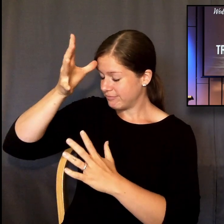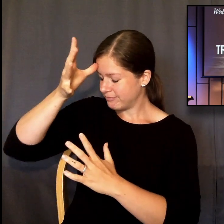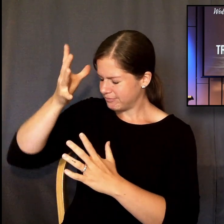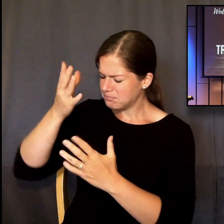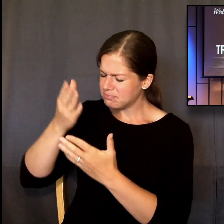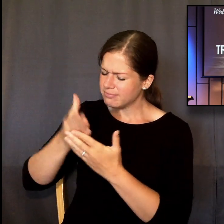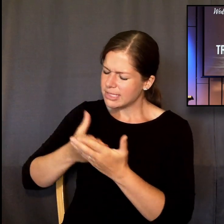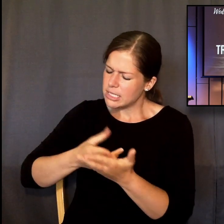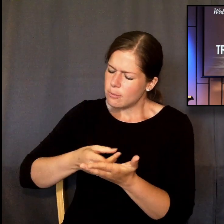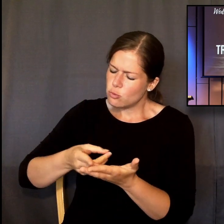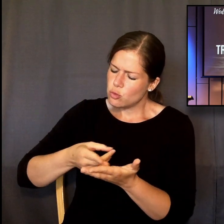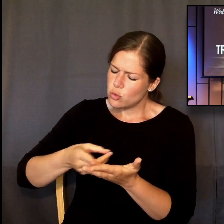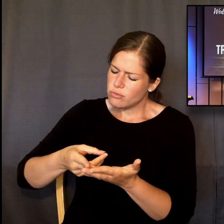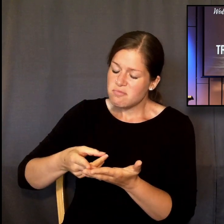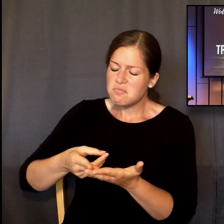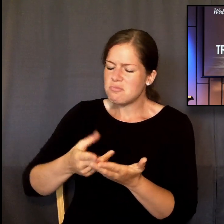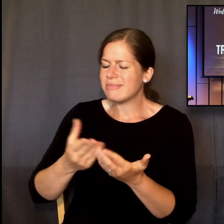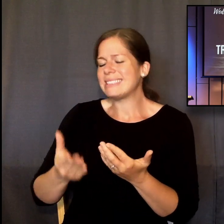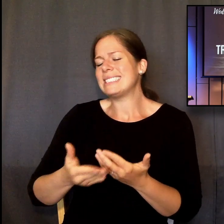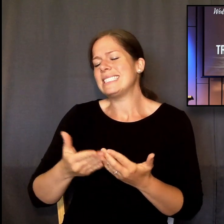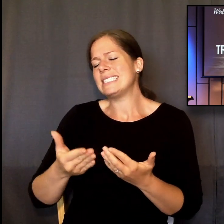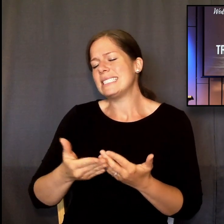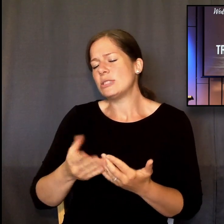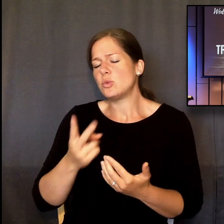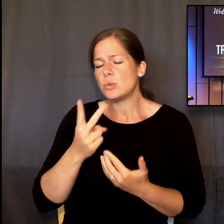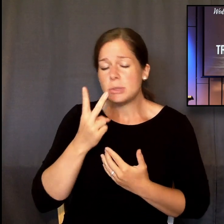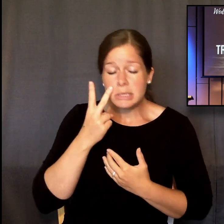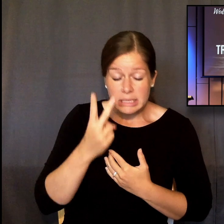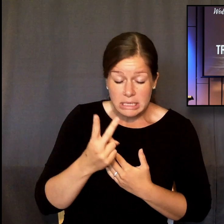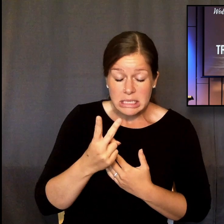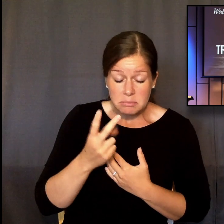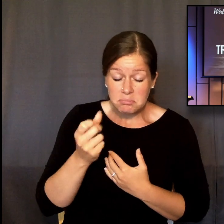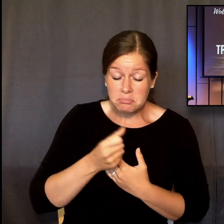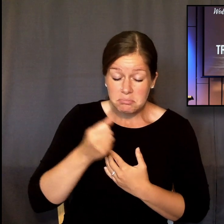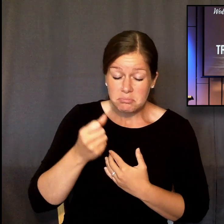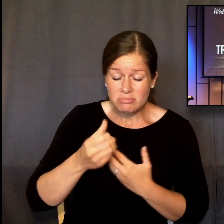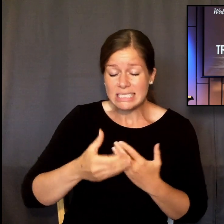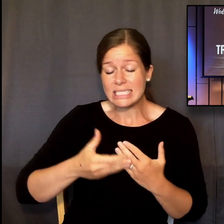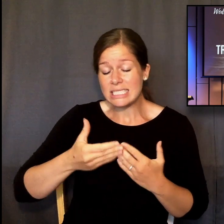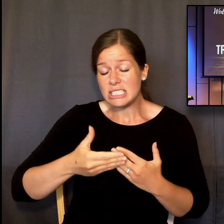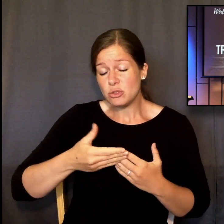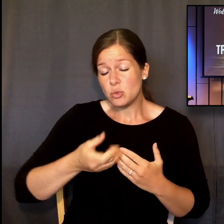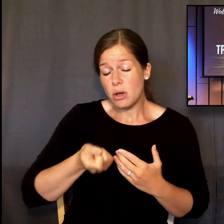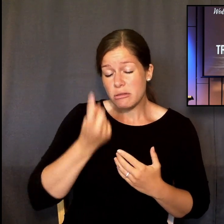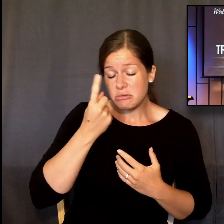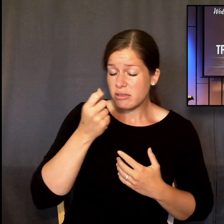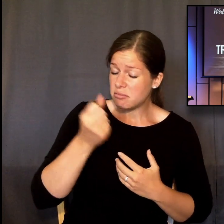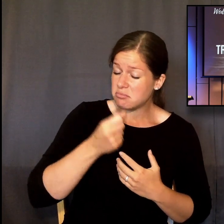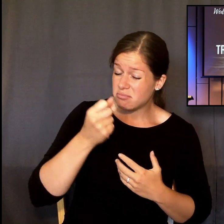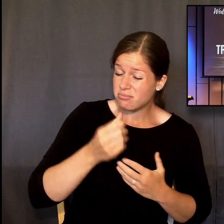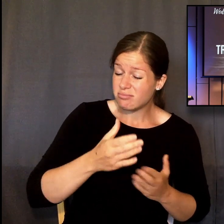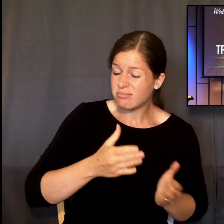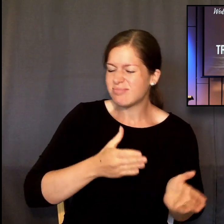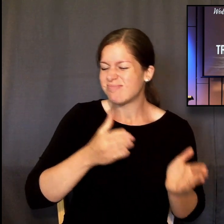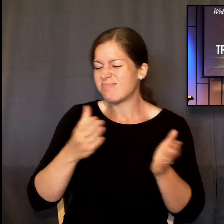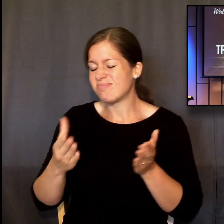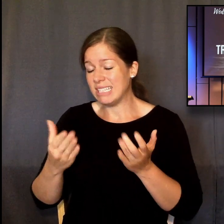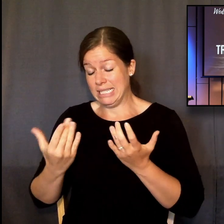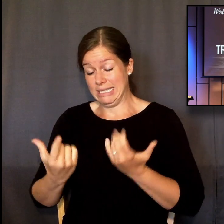are some truths that are right on the surface. They're easy to see, and they're easy for us to understand and apply to our lives. That is not